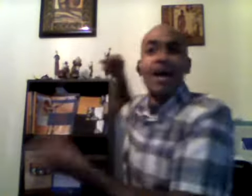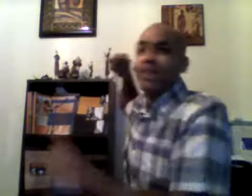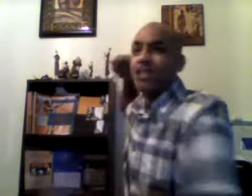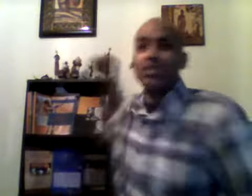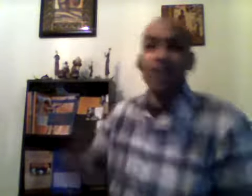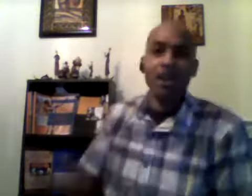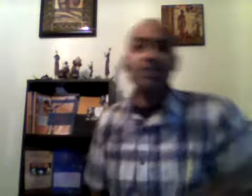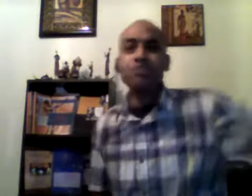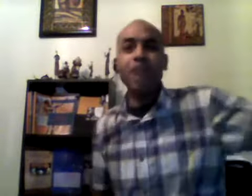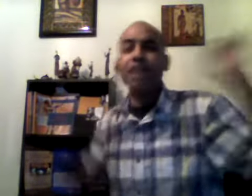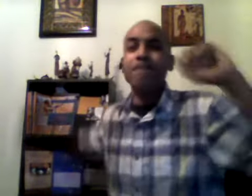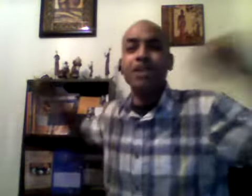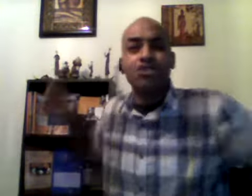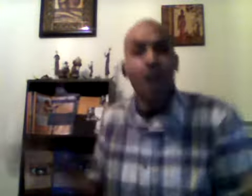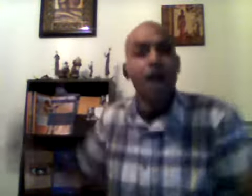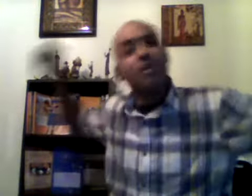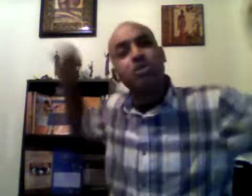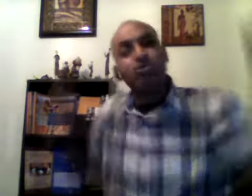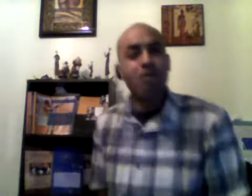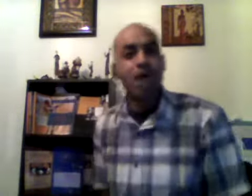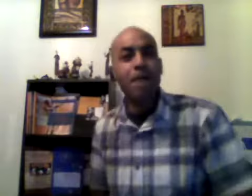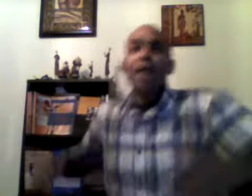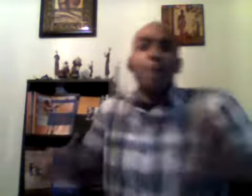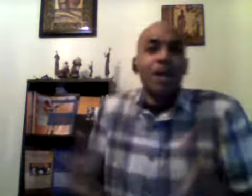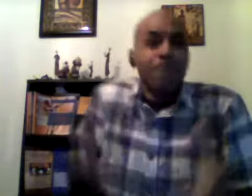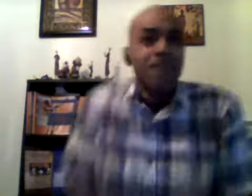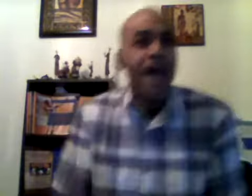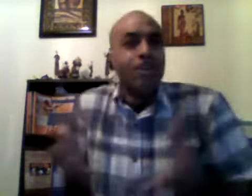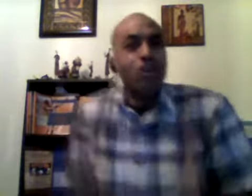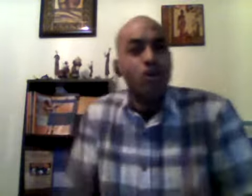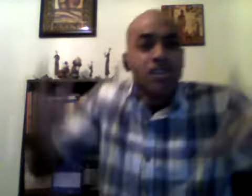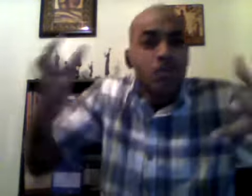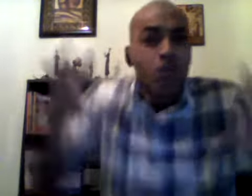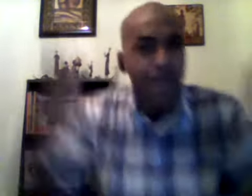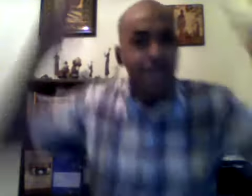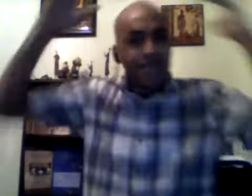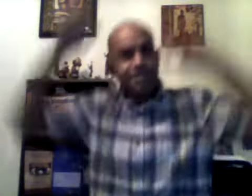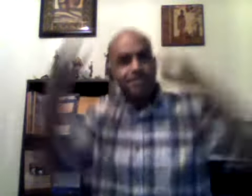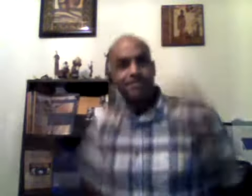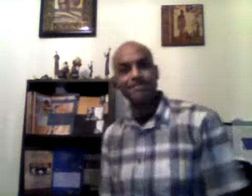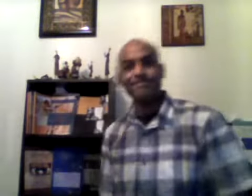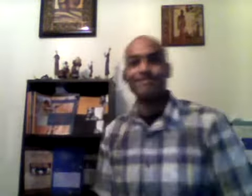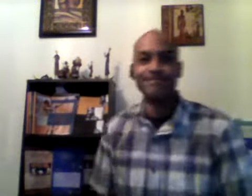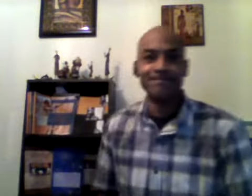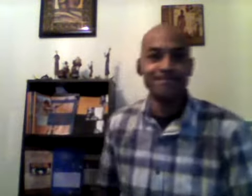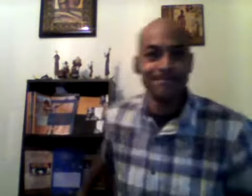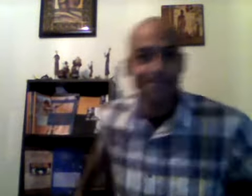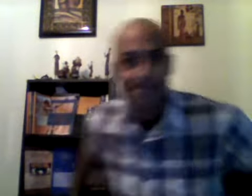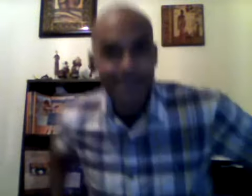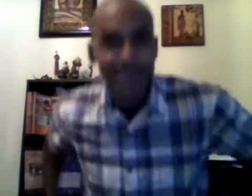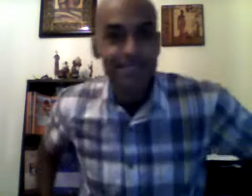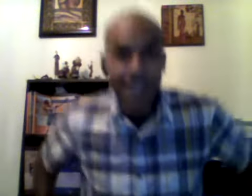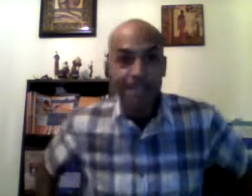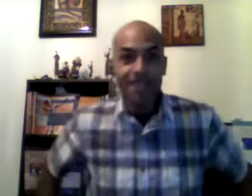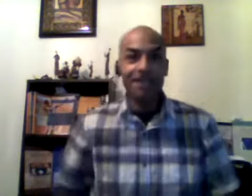this girl is making me drop and throw up but i'm not losing weight see see